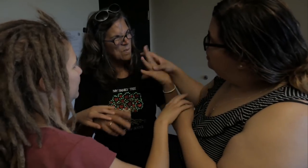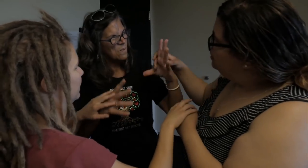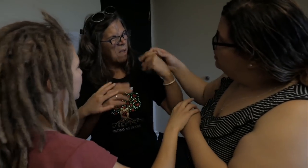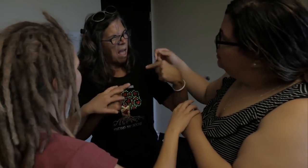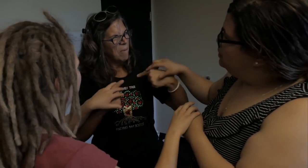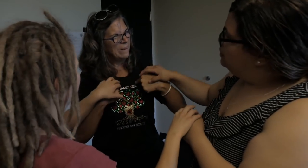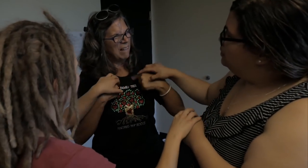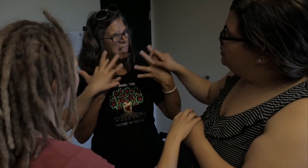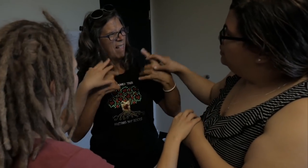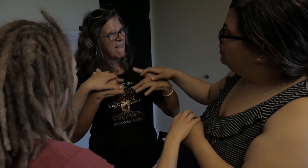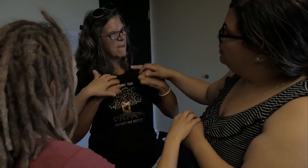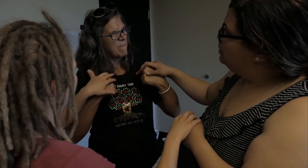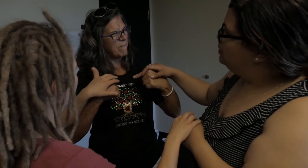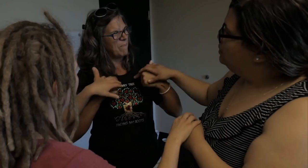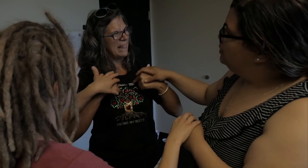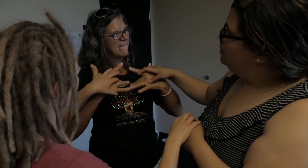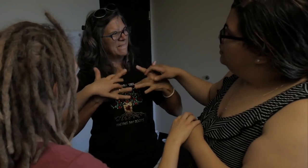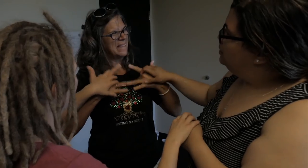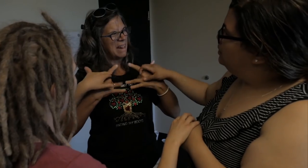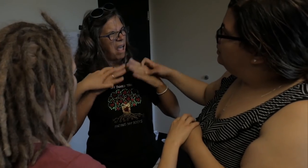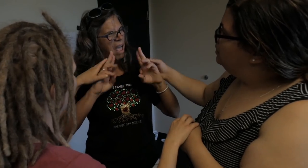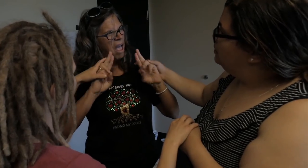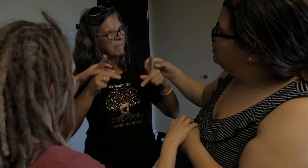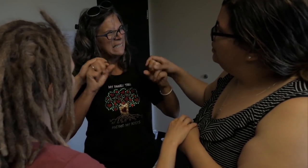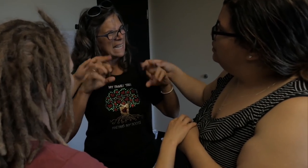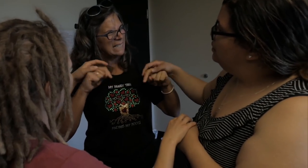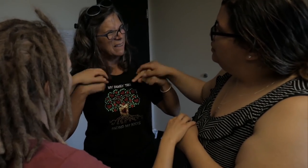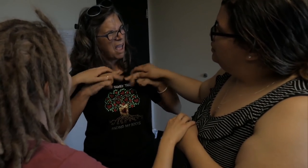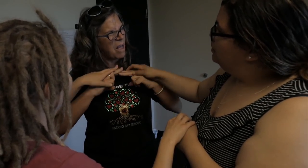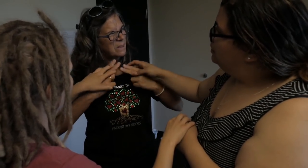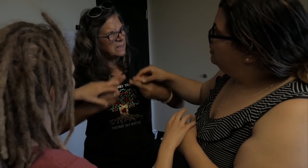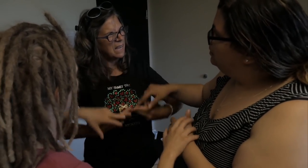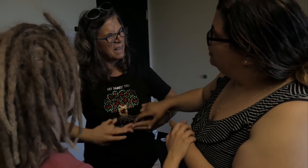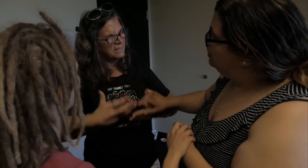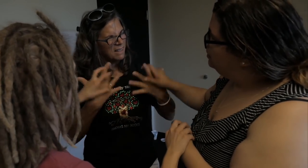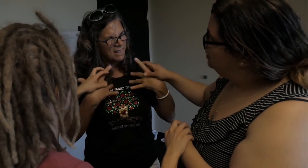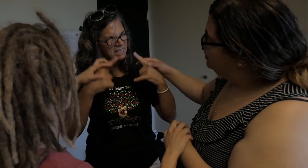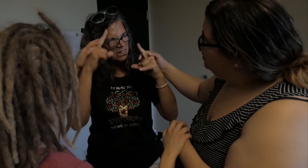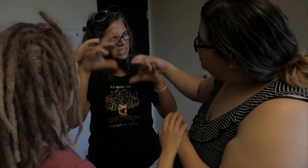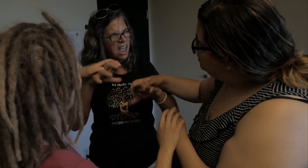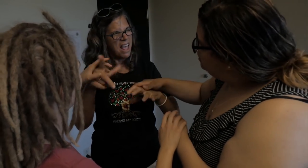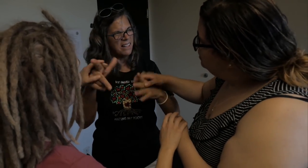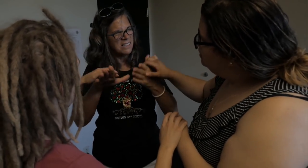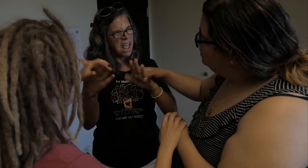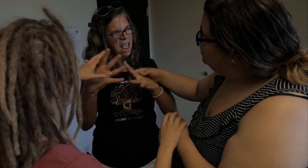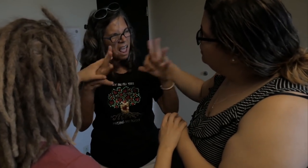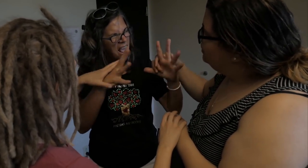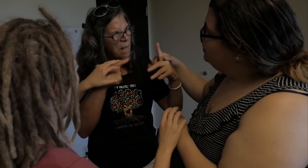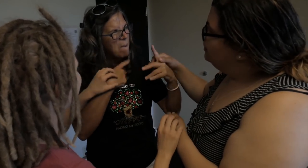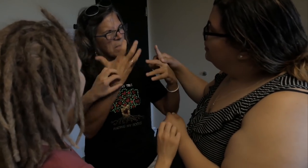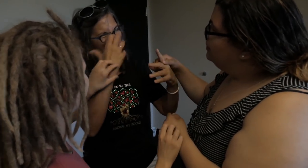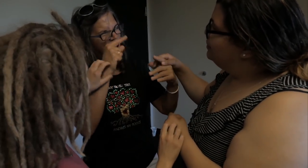Wow. I feel upset. I'm shocked that Tybalt died. I'm mad at you.